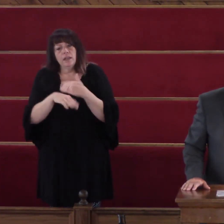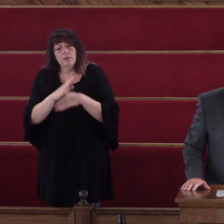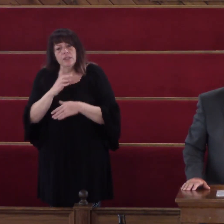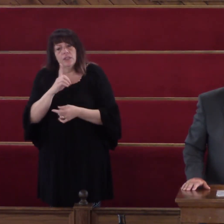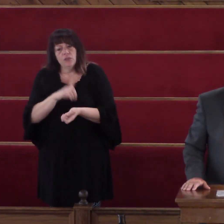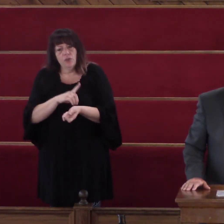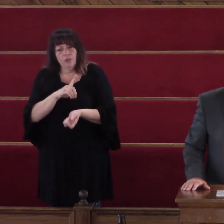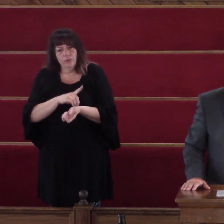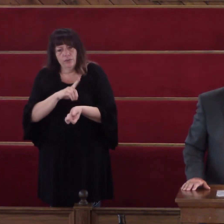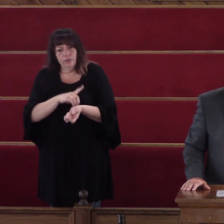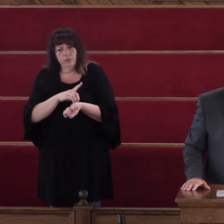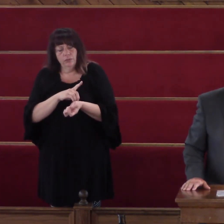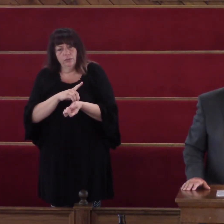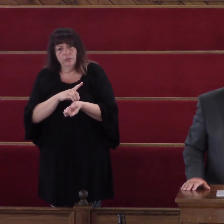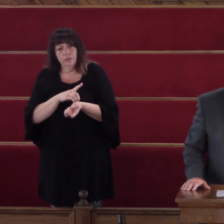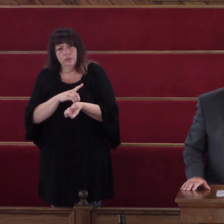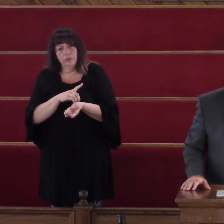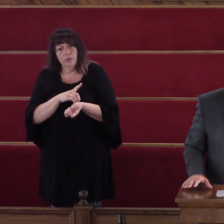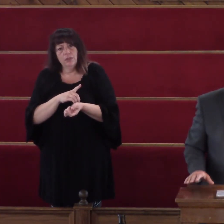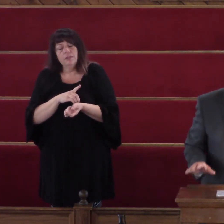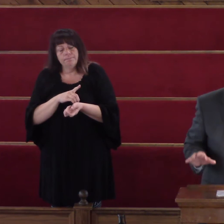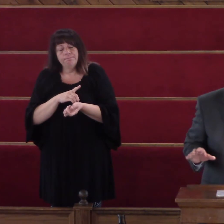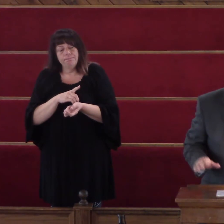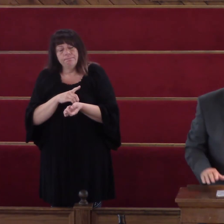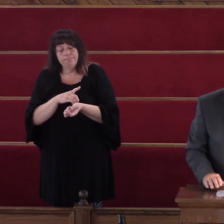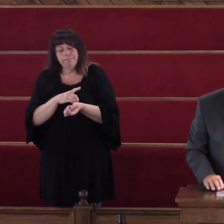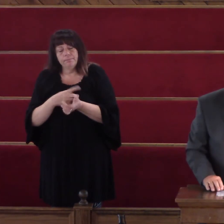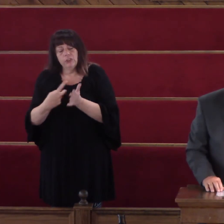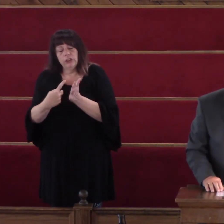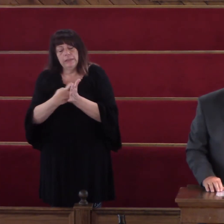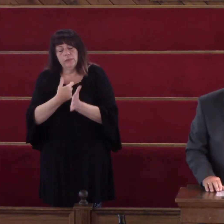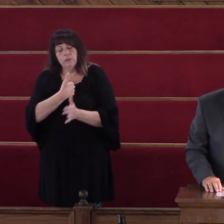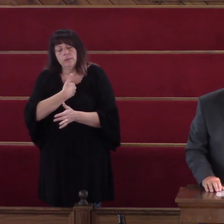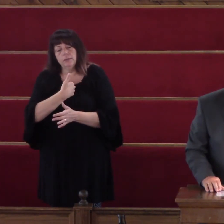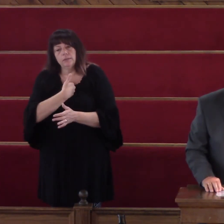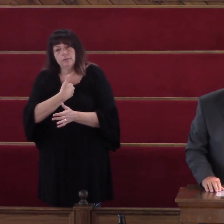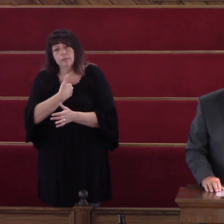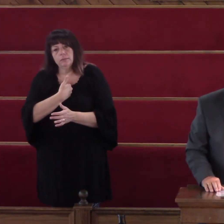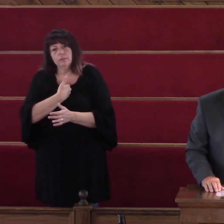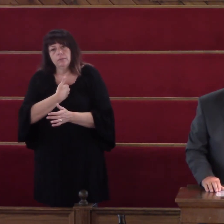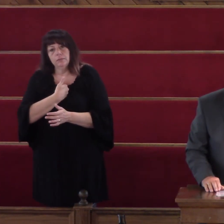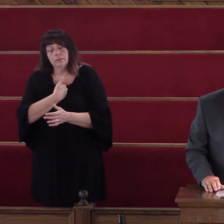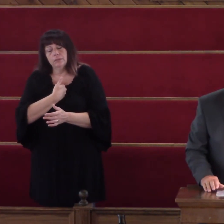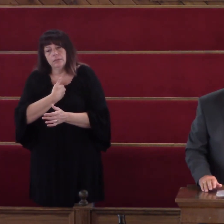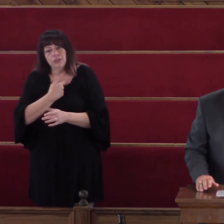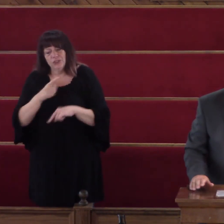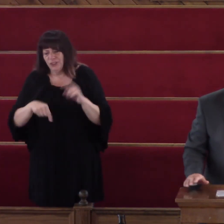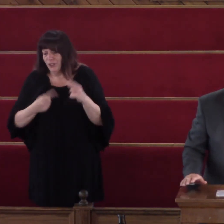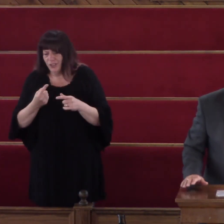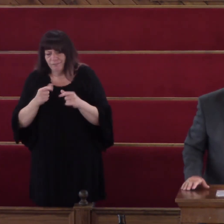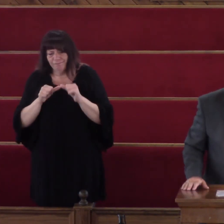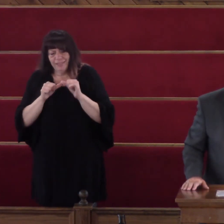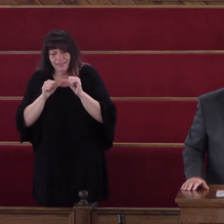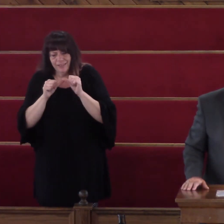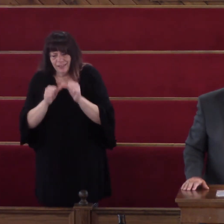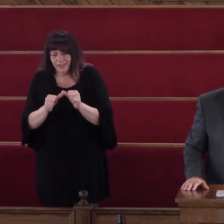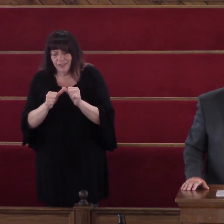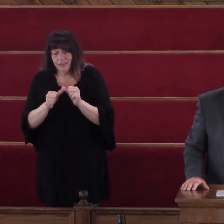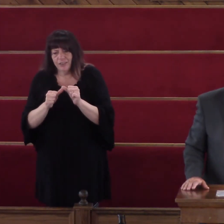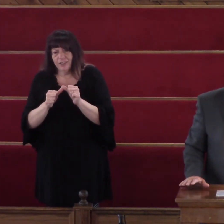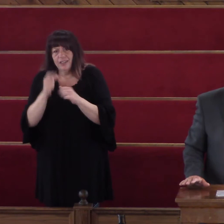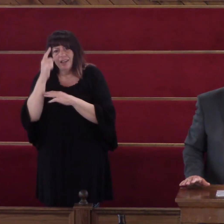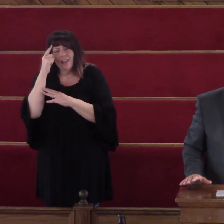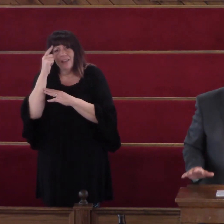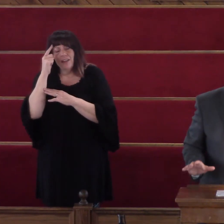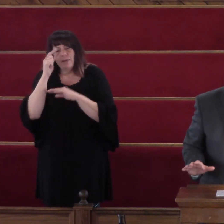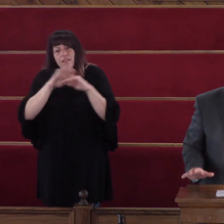depressing She couldn't She just couldn't Find that point Of being a help Or an uplift And I thought About that valley That that